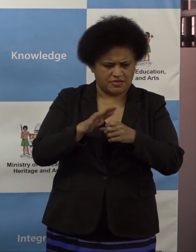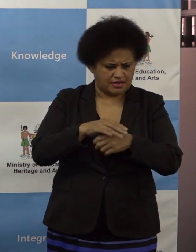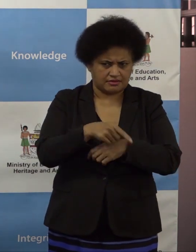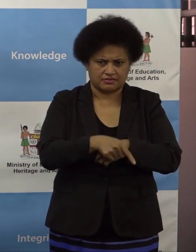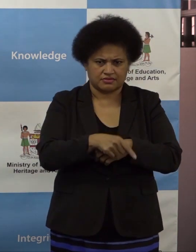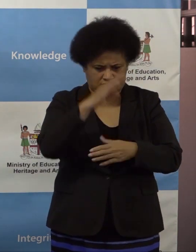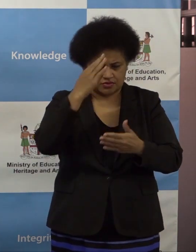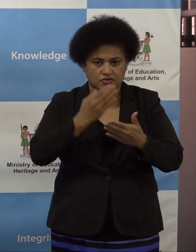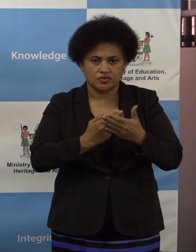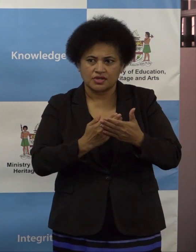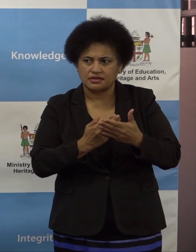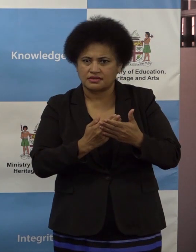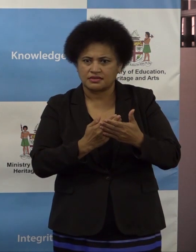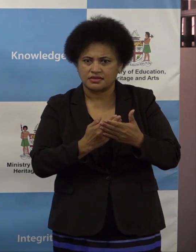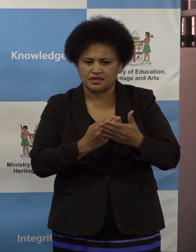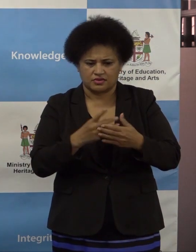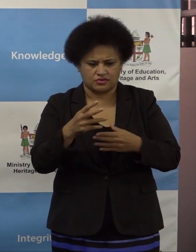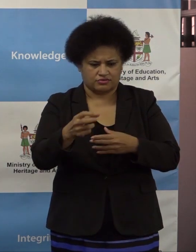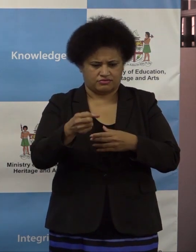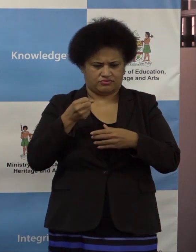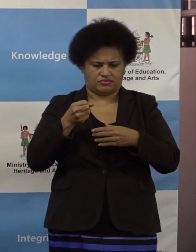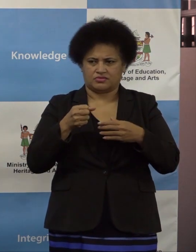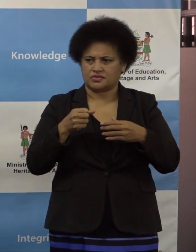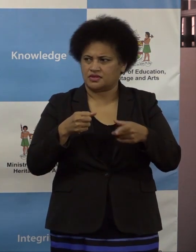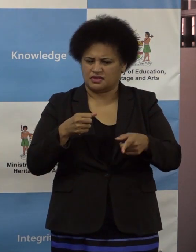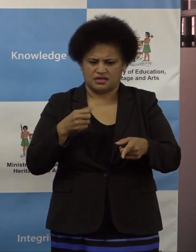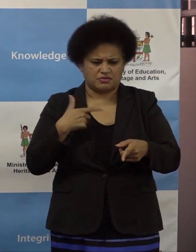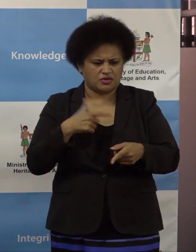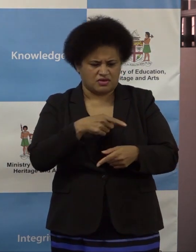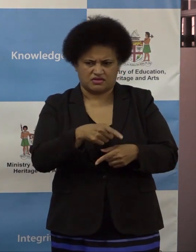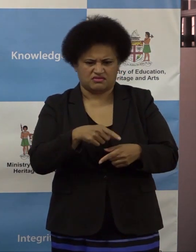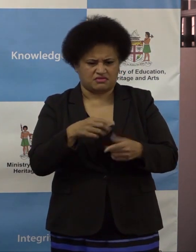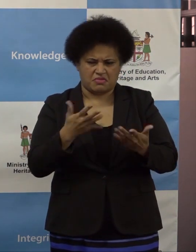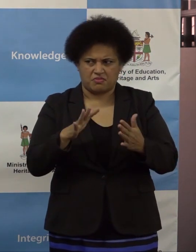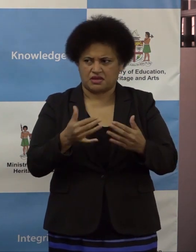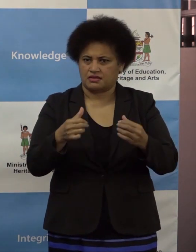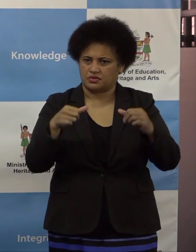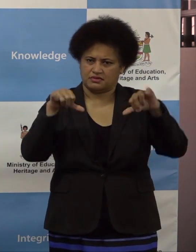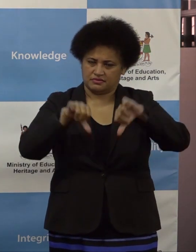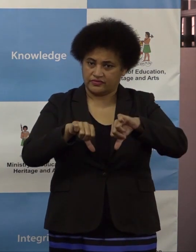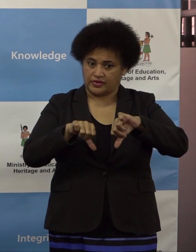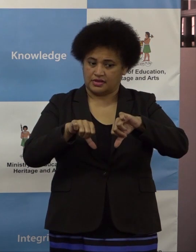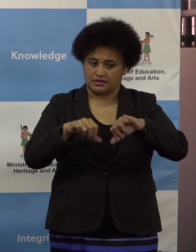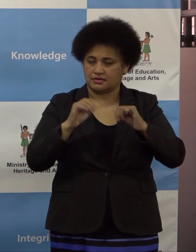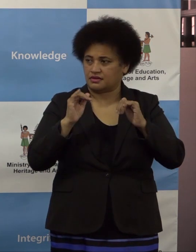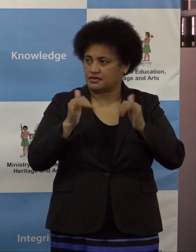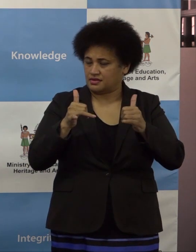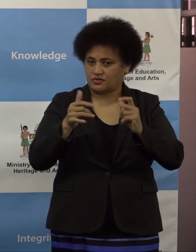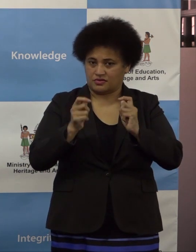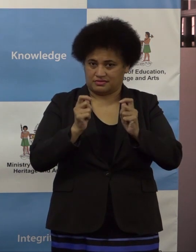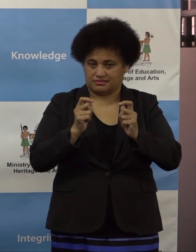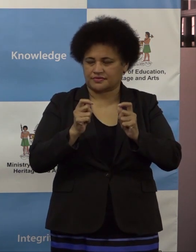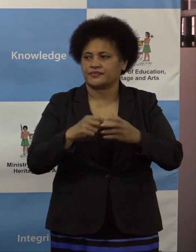to hold back the child just because he or she will not pass that assessment. That assessment